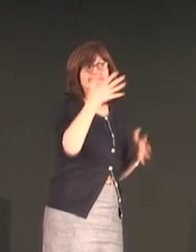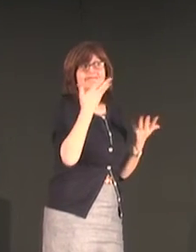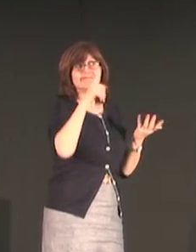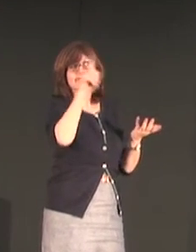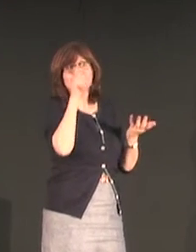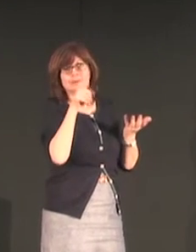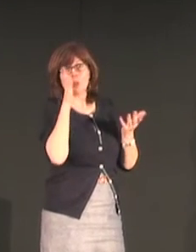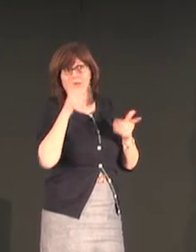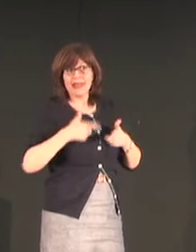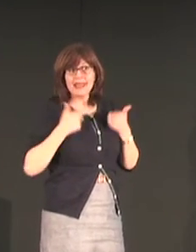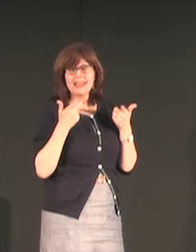they want to do with those videos